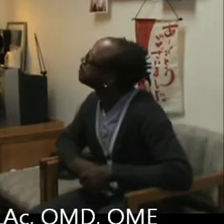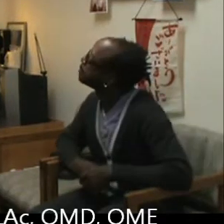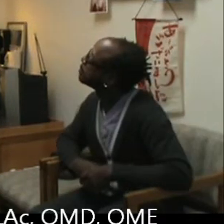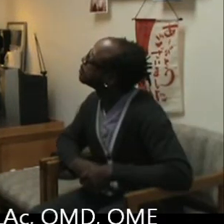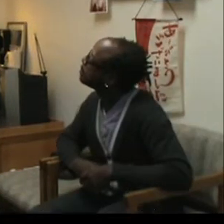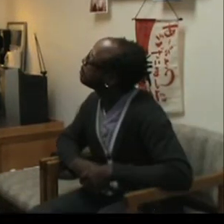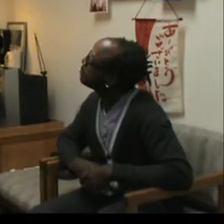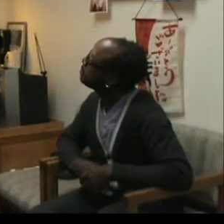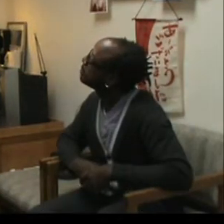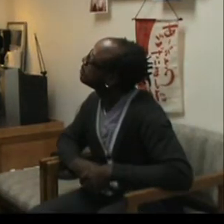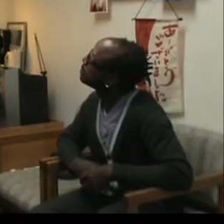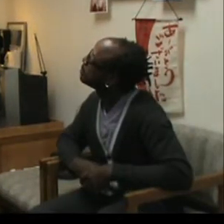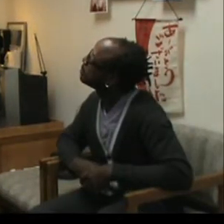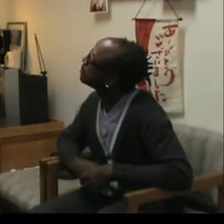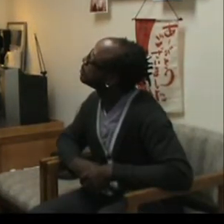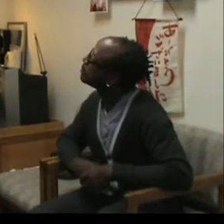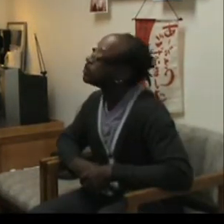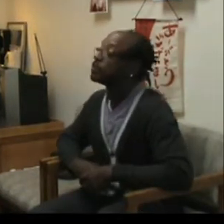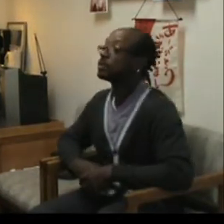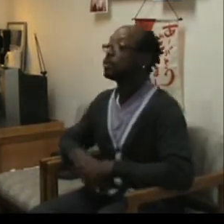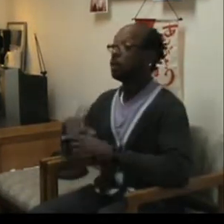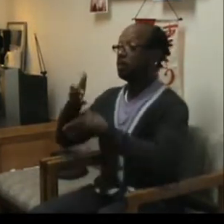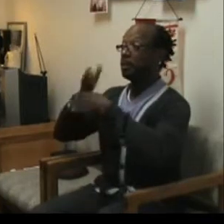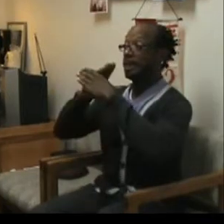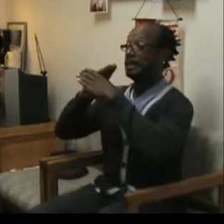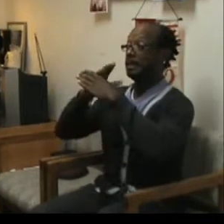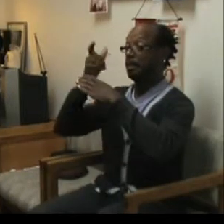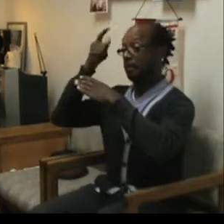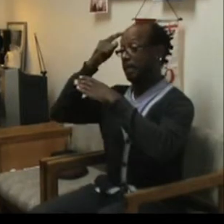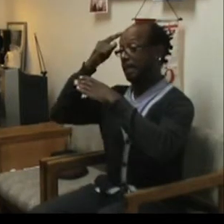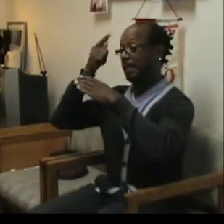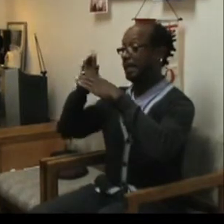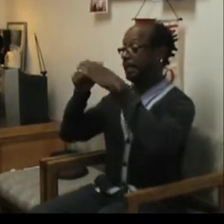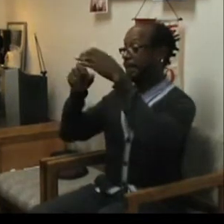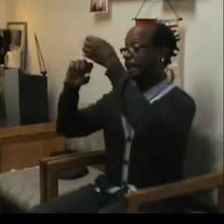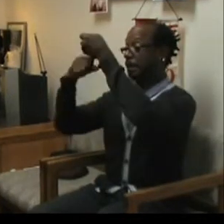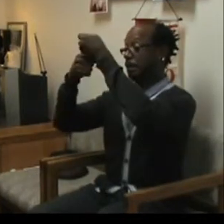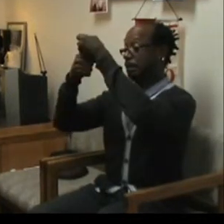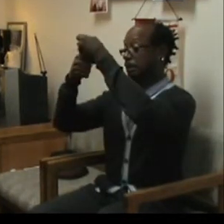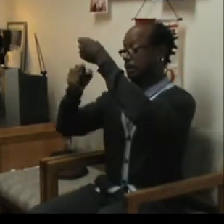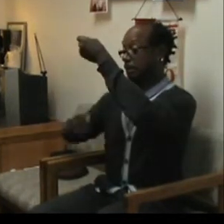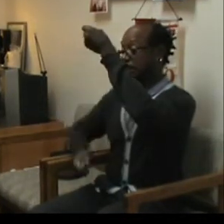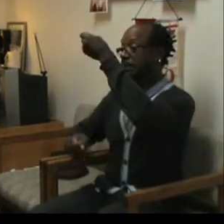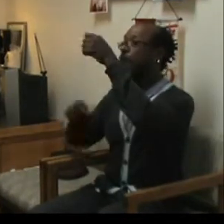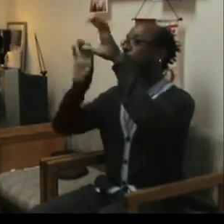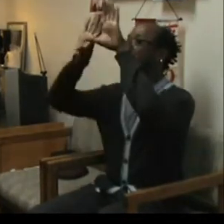Surrounding the brain and the spinal cord are three membranes like plastic wrap.